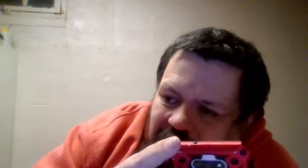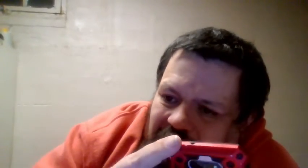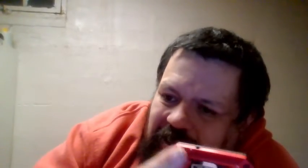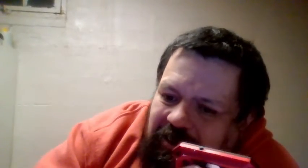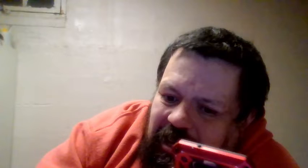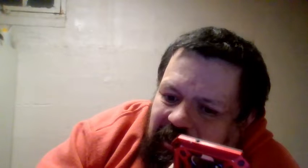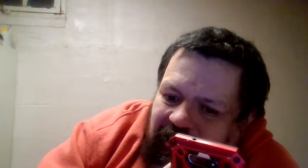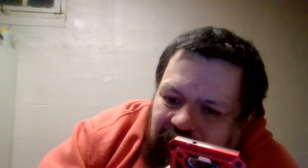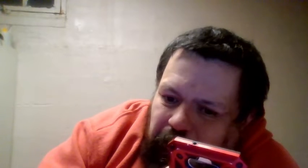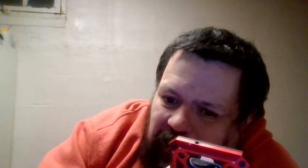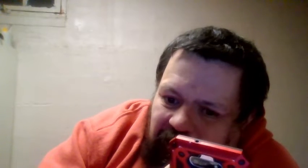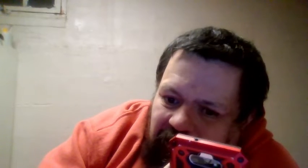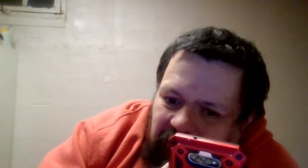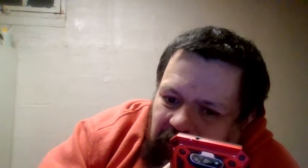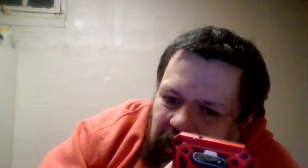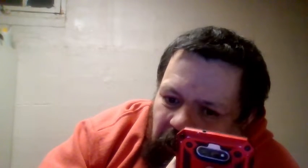It's not this mess, no.